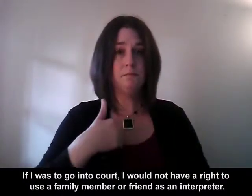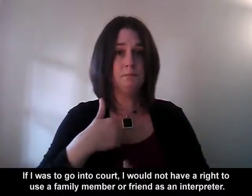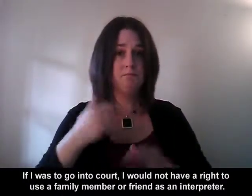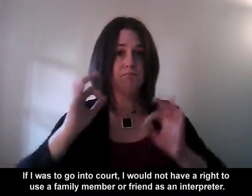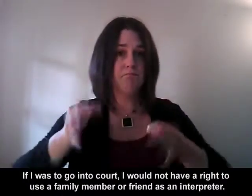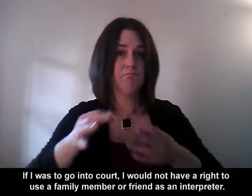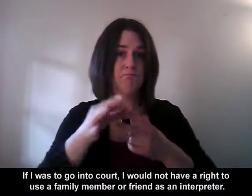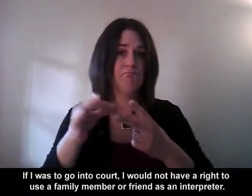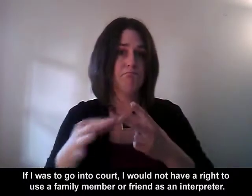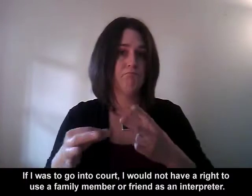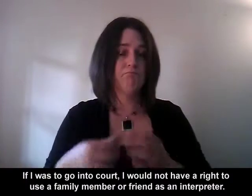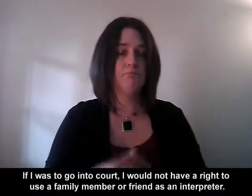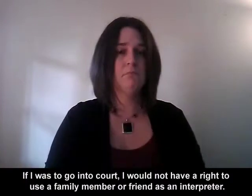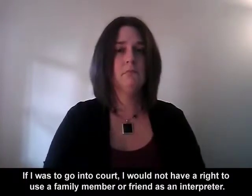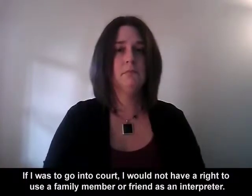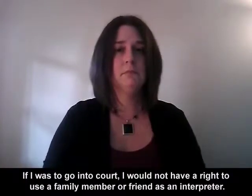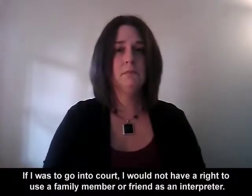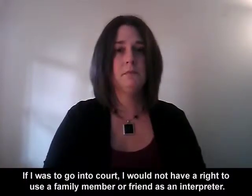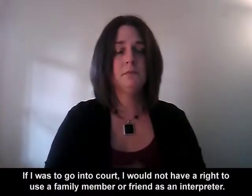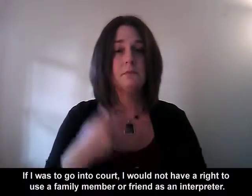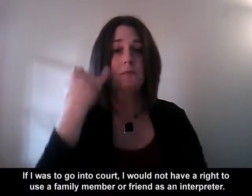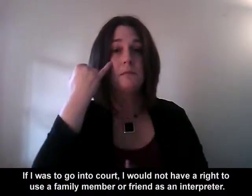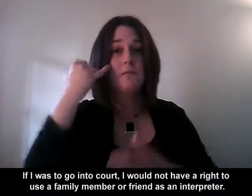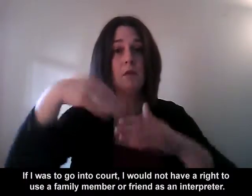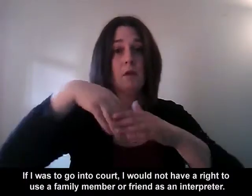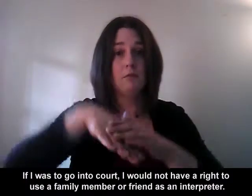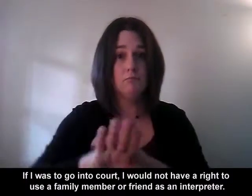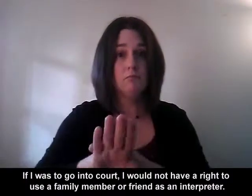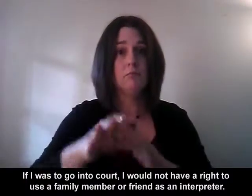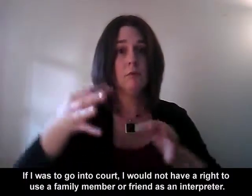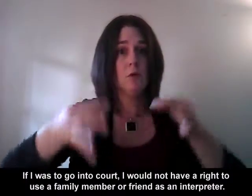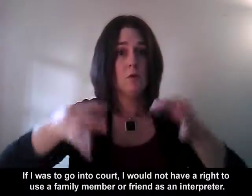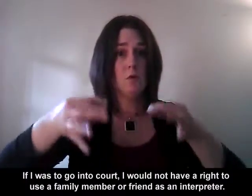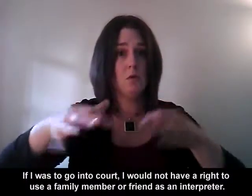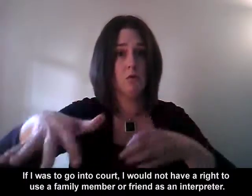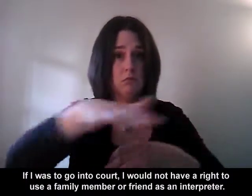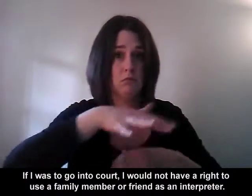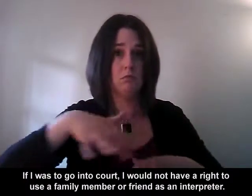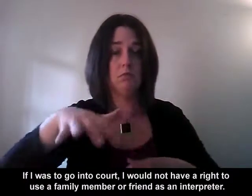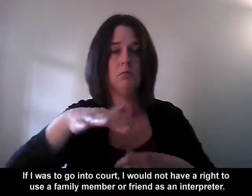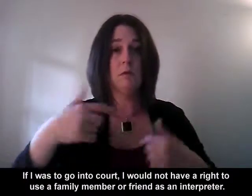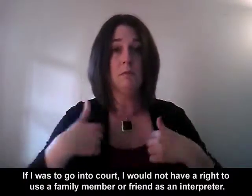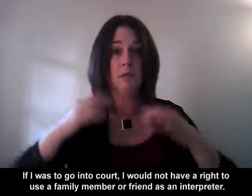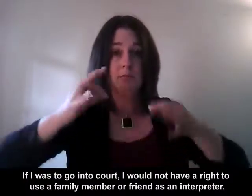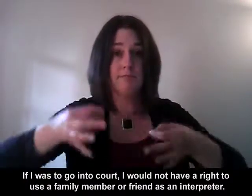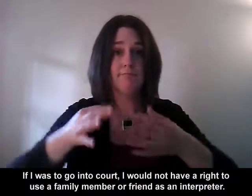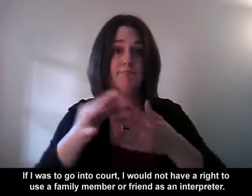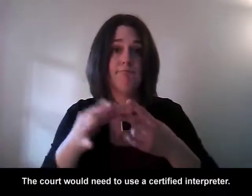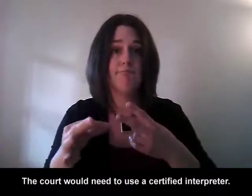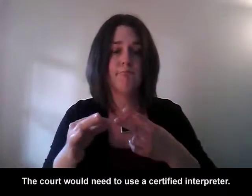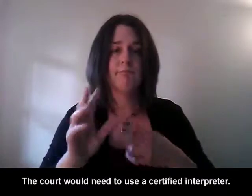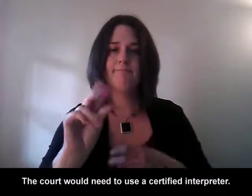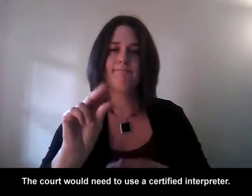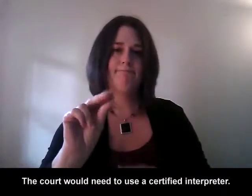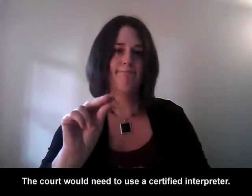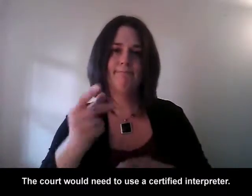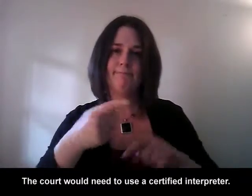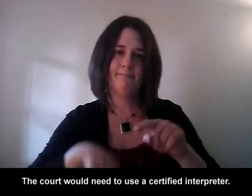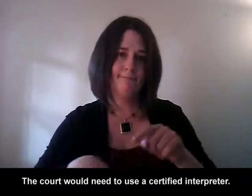If I was to go into court, I would not have a right to use a family member or friend as an interpreter. The court